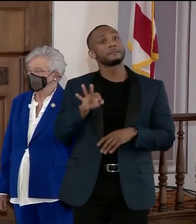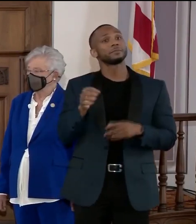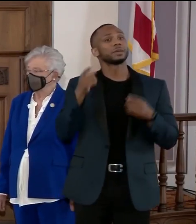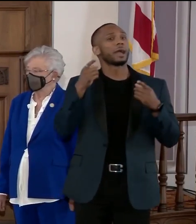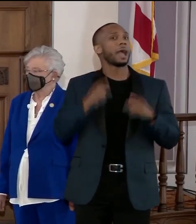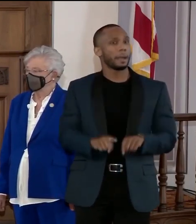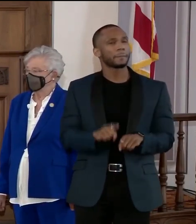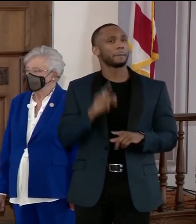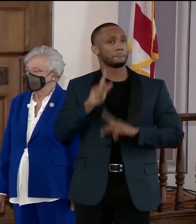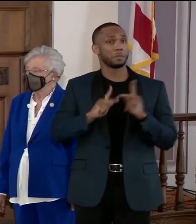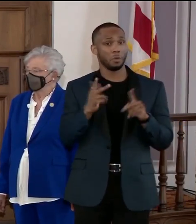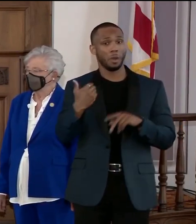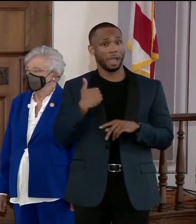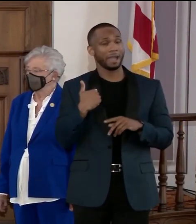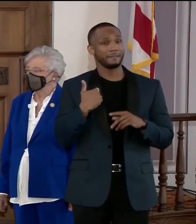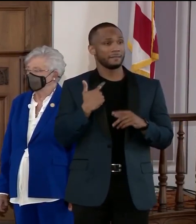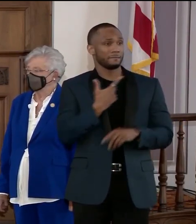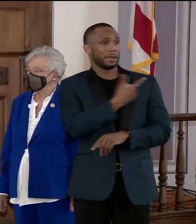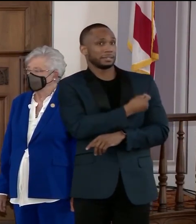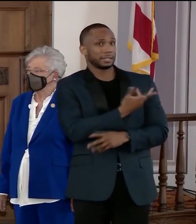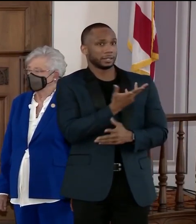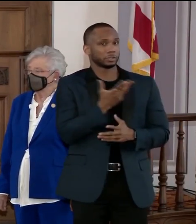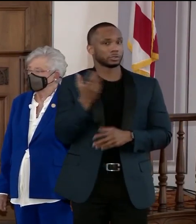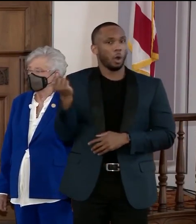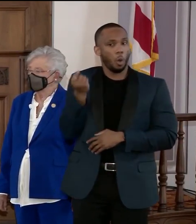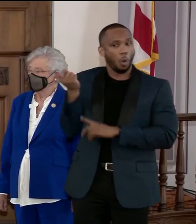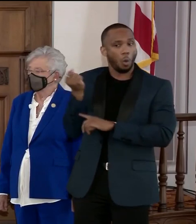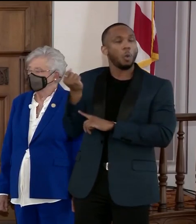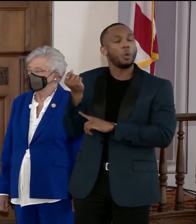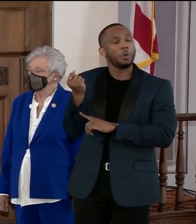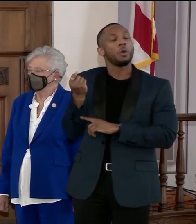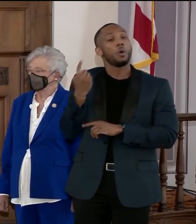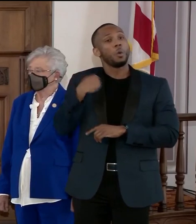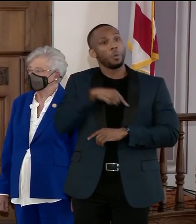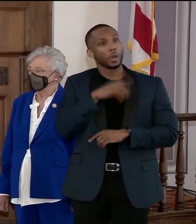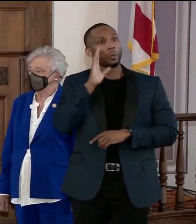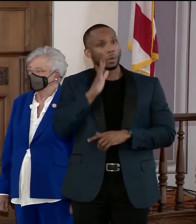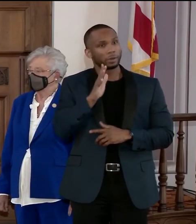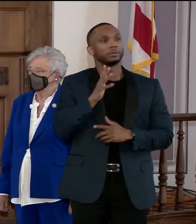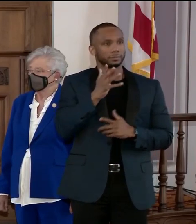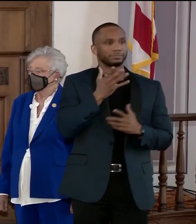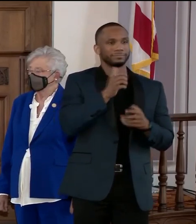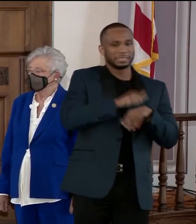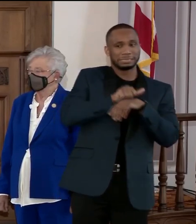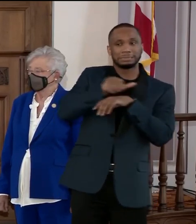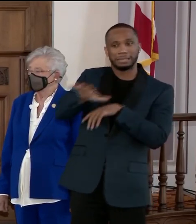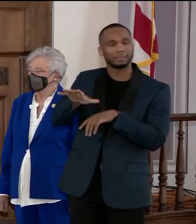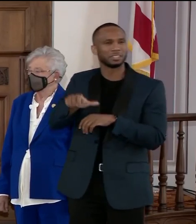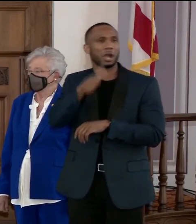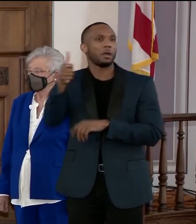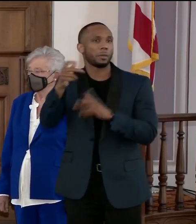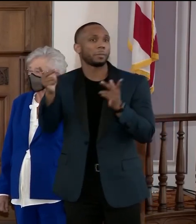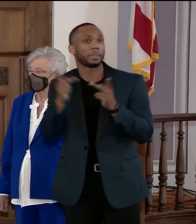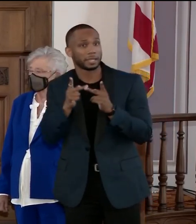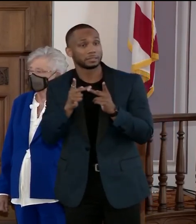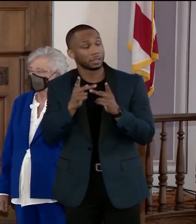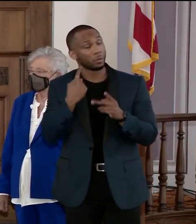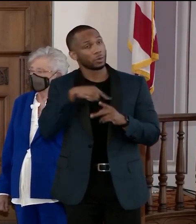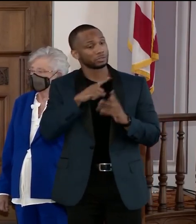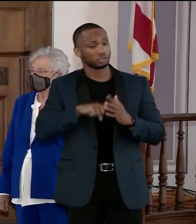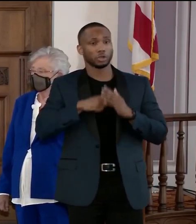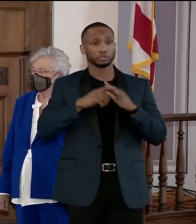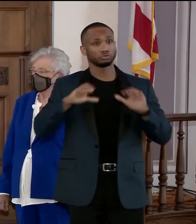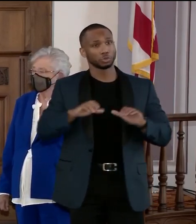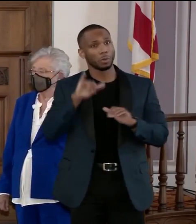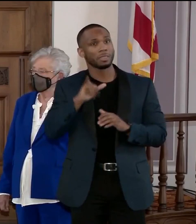people have vaccine that they're not giving and should be. We are going to redistribute that to someone else. In fact, we have already begun doing that this